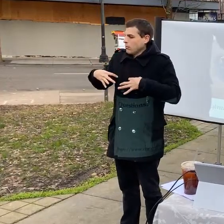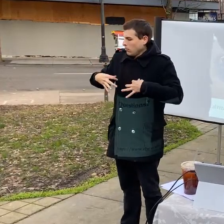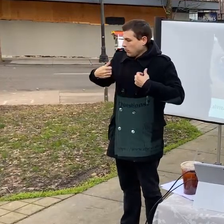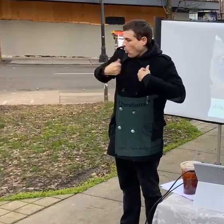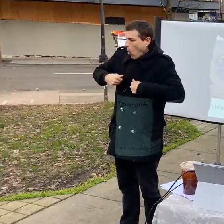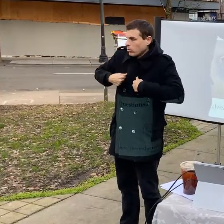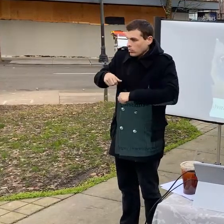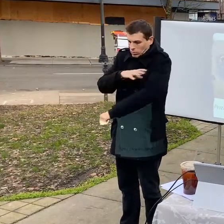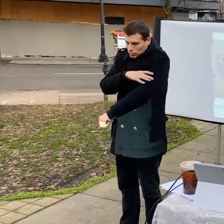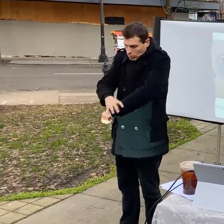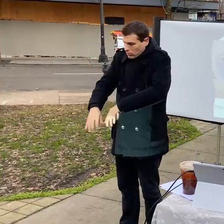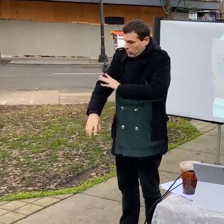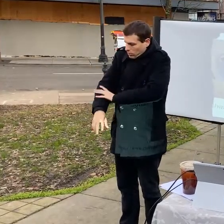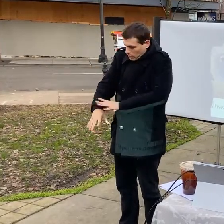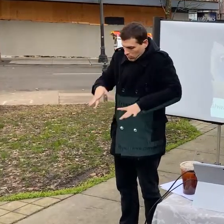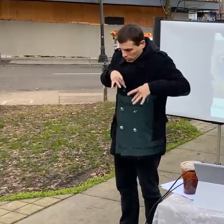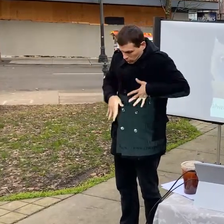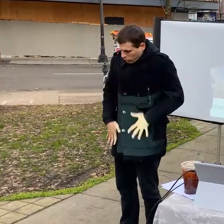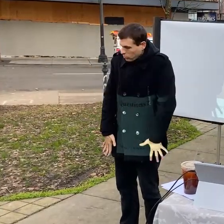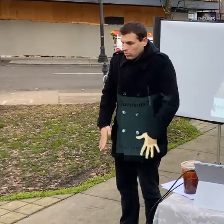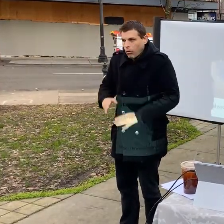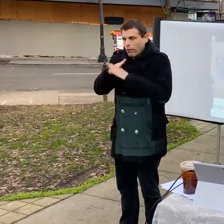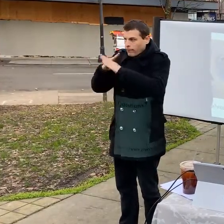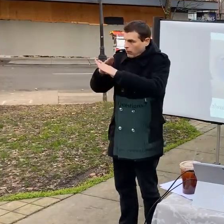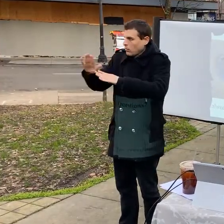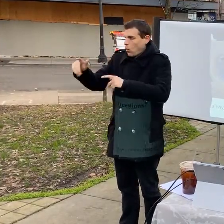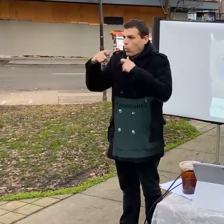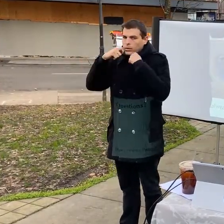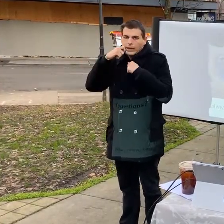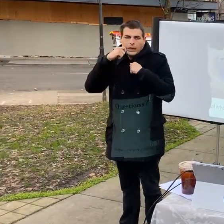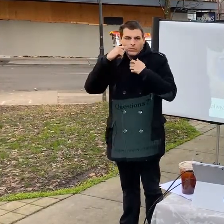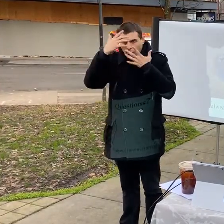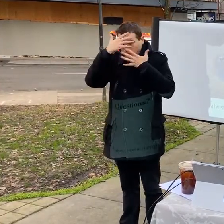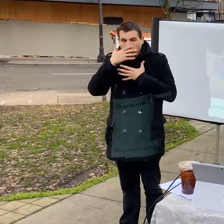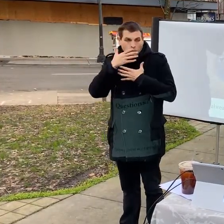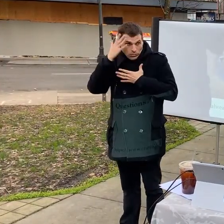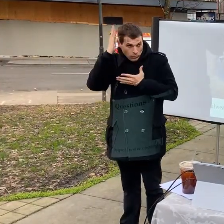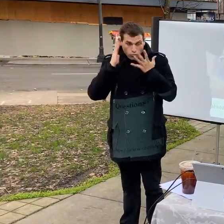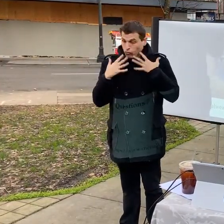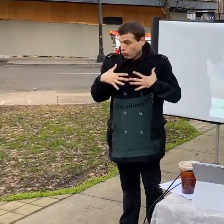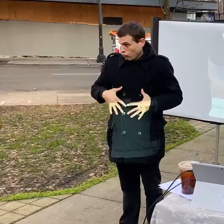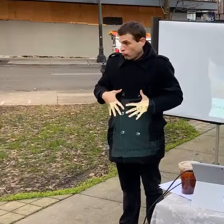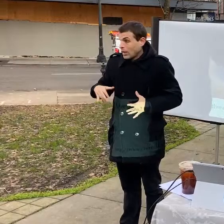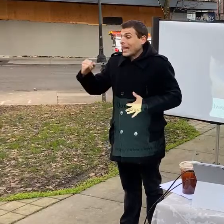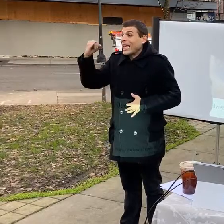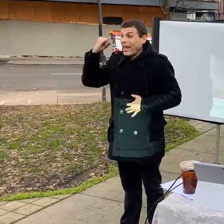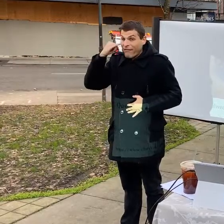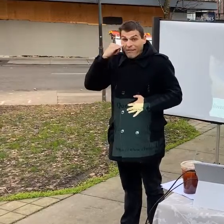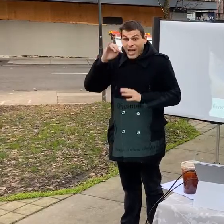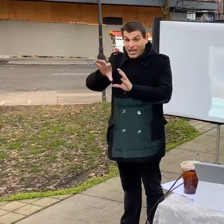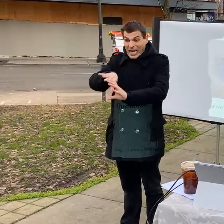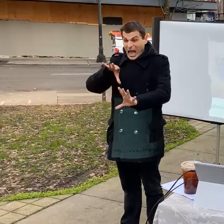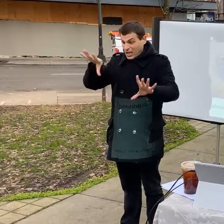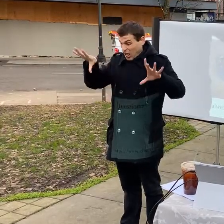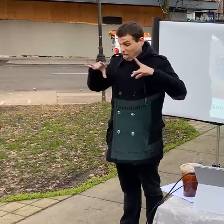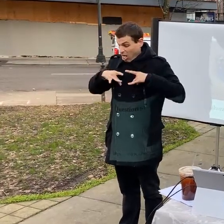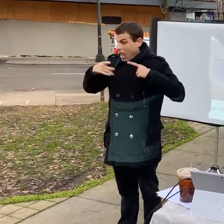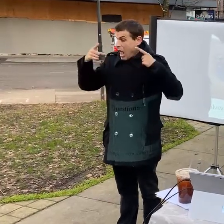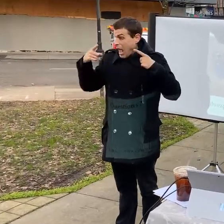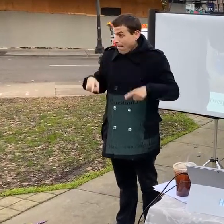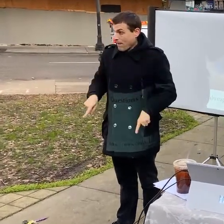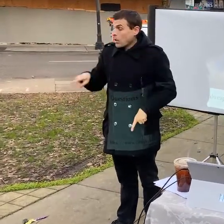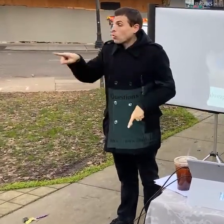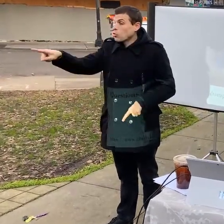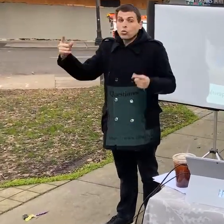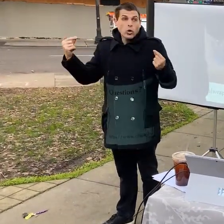other smokes are also caustic um so definitely have stuff covered if you get gas like take that stuff